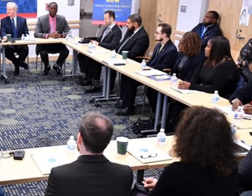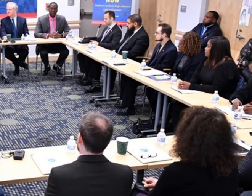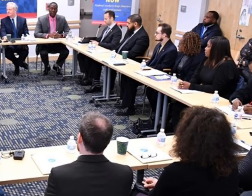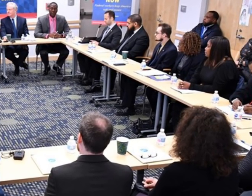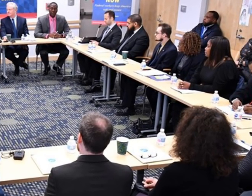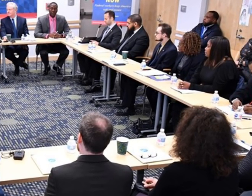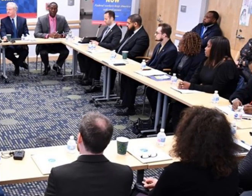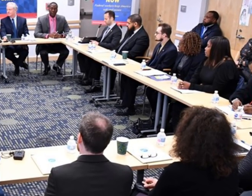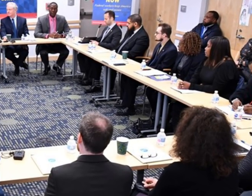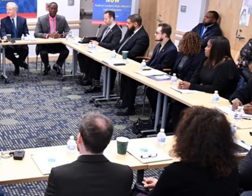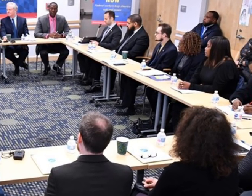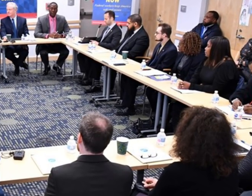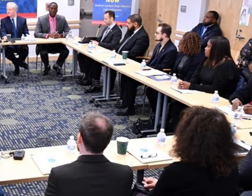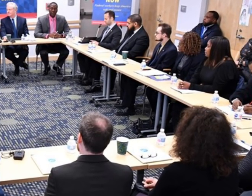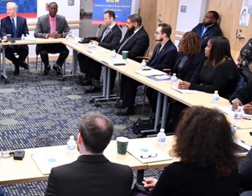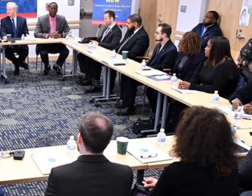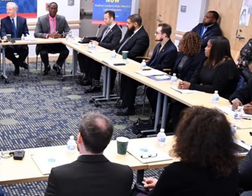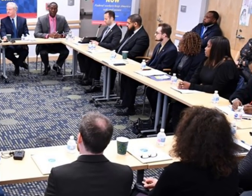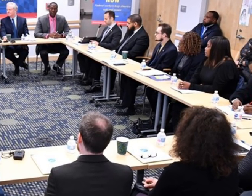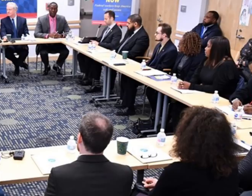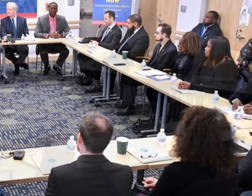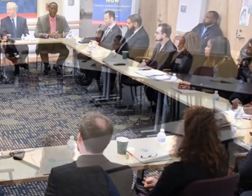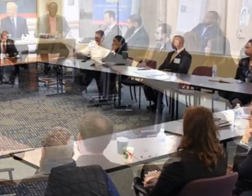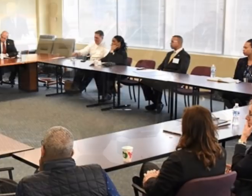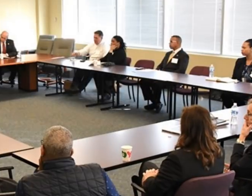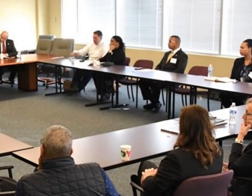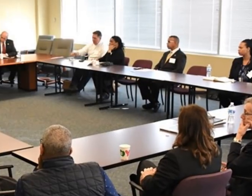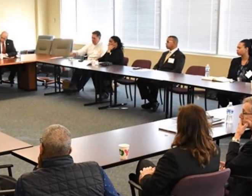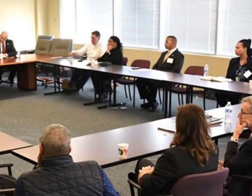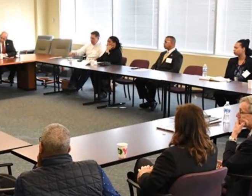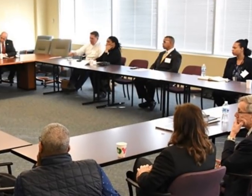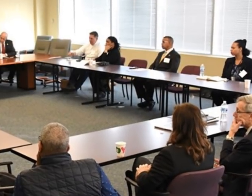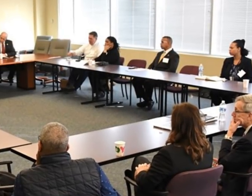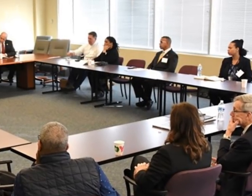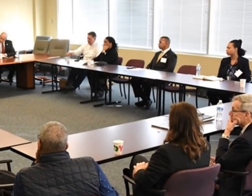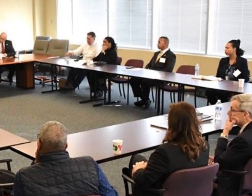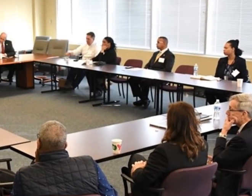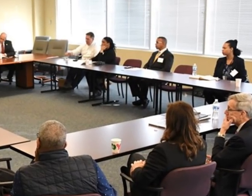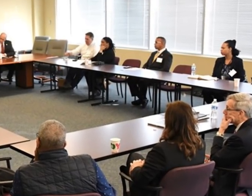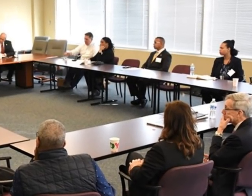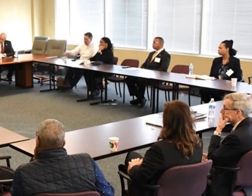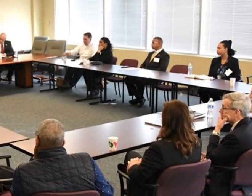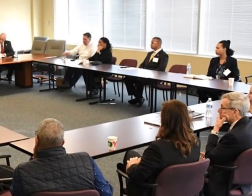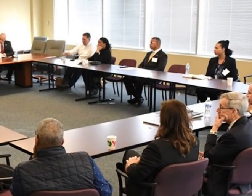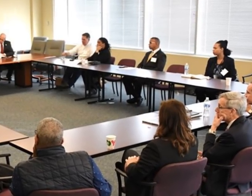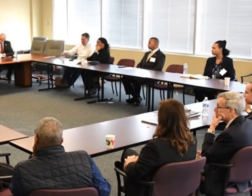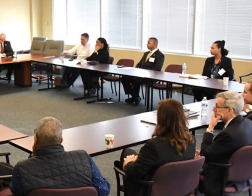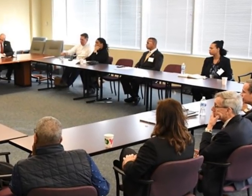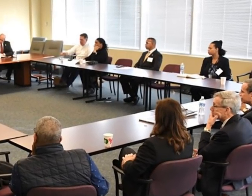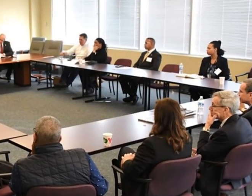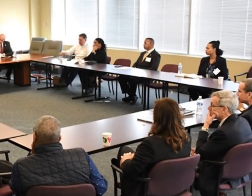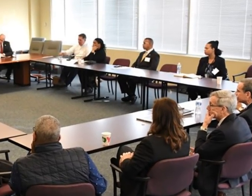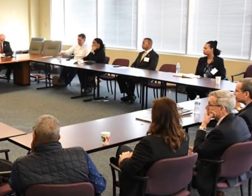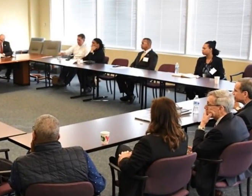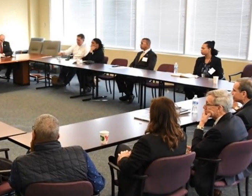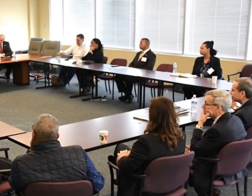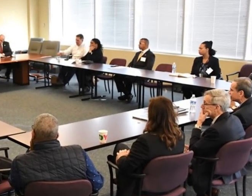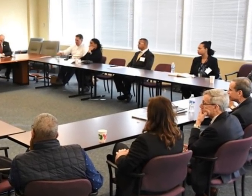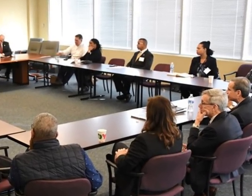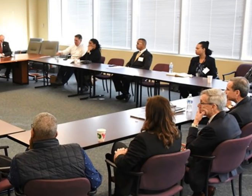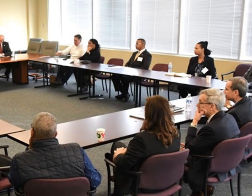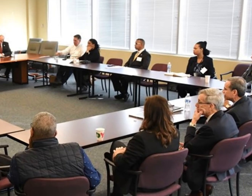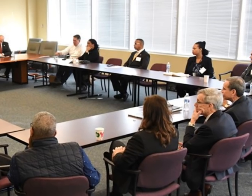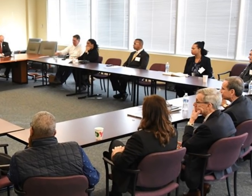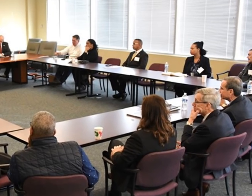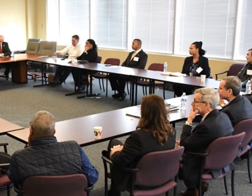And I want to thank Senators Carden, Van Hollen, and Congress members Cummings, Ruppersberger, and Sarbanes,